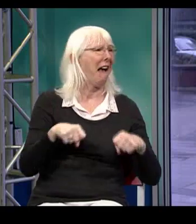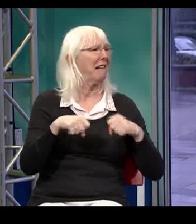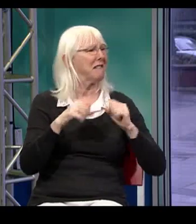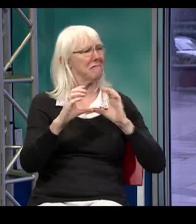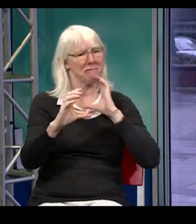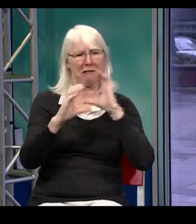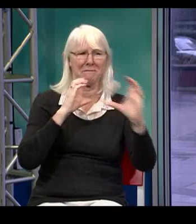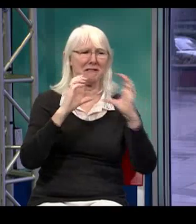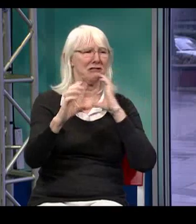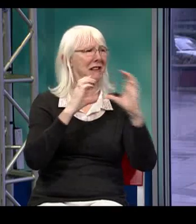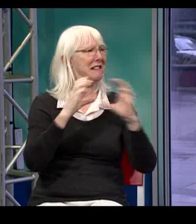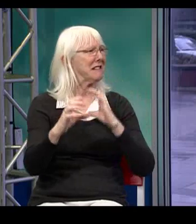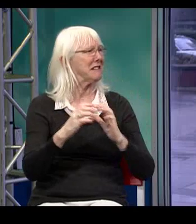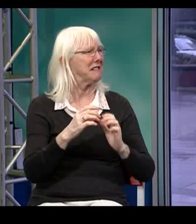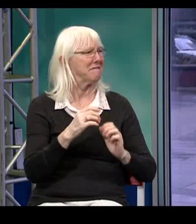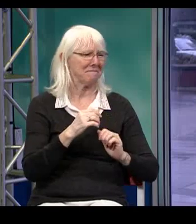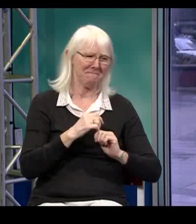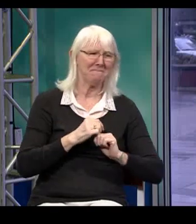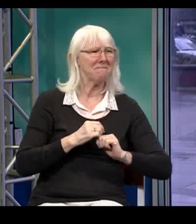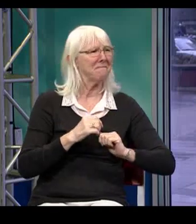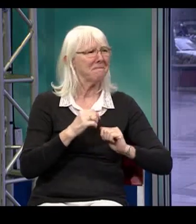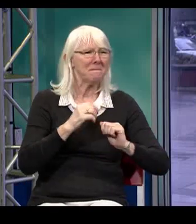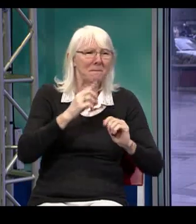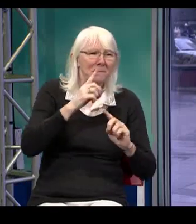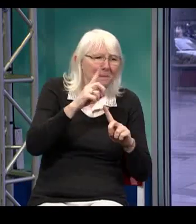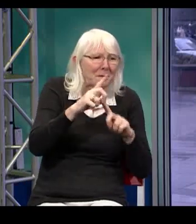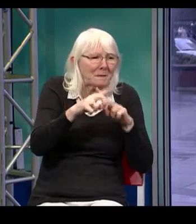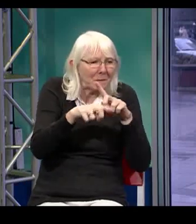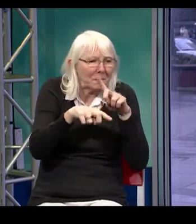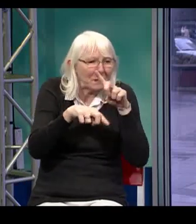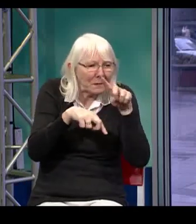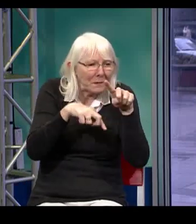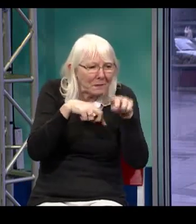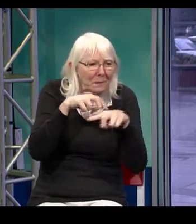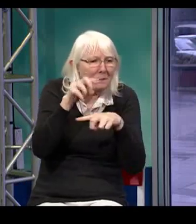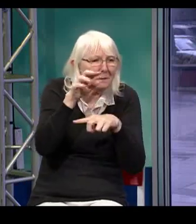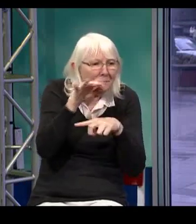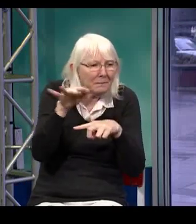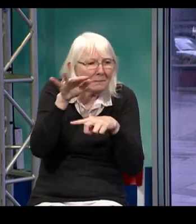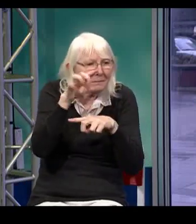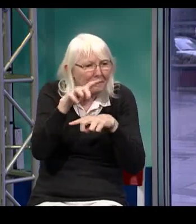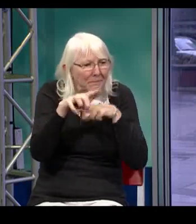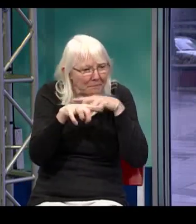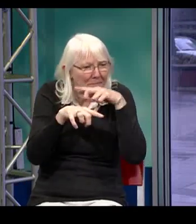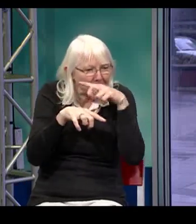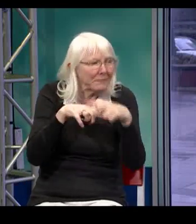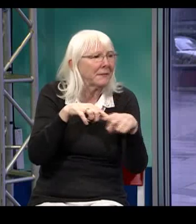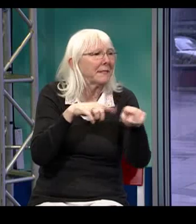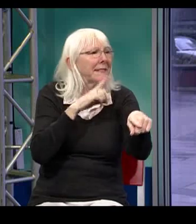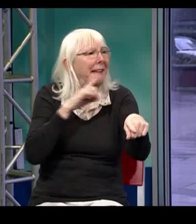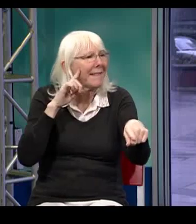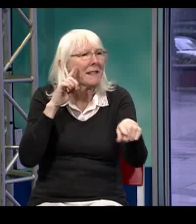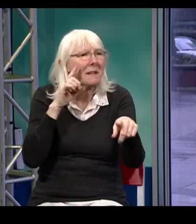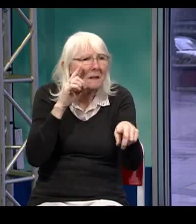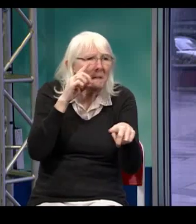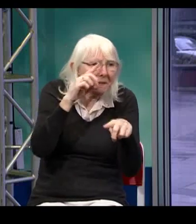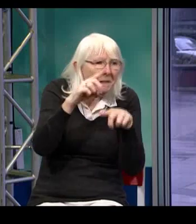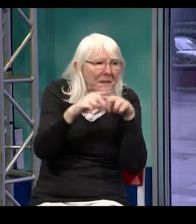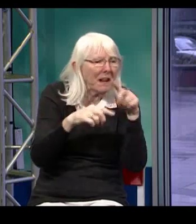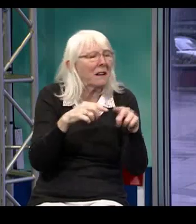meeting deaf patients. And he felt with his amount of sign language and his knowledge of deaf people that he could